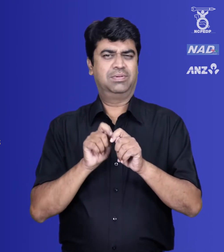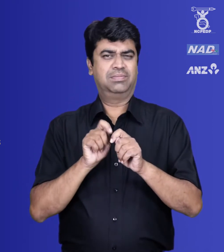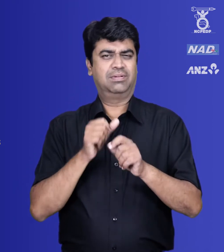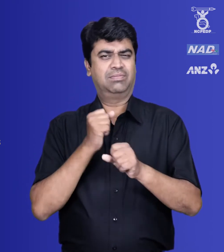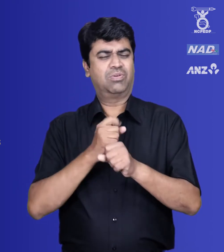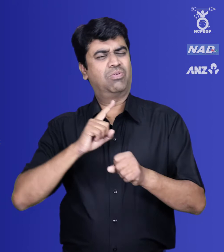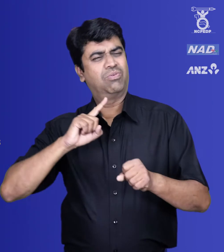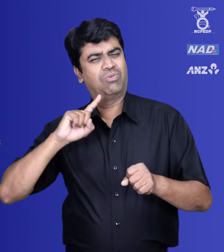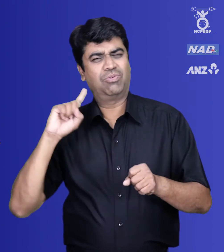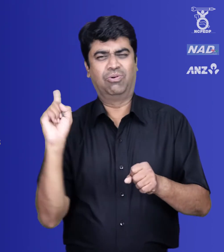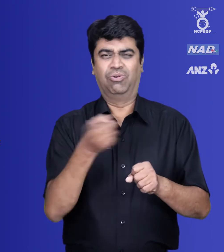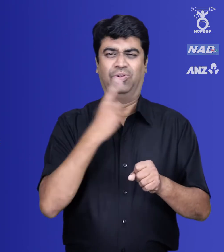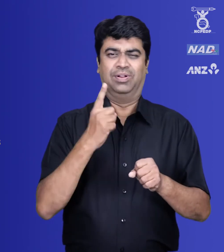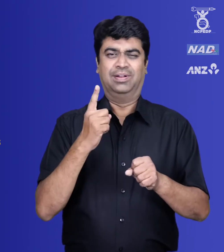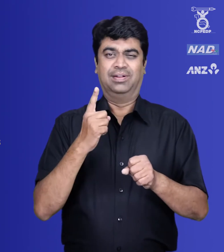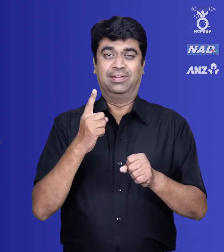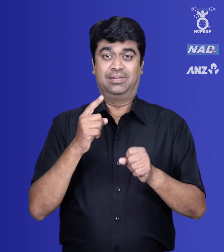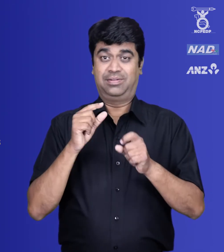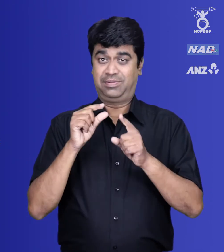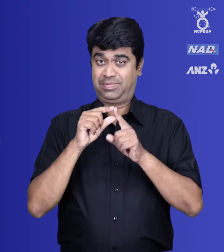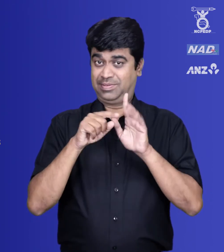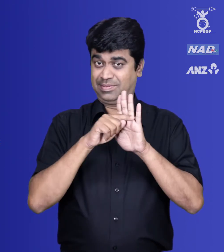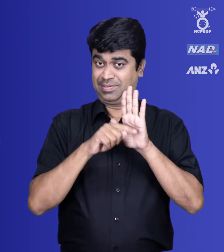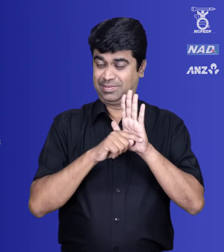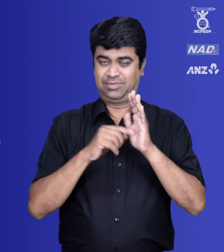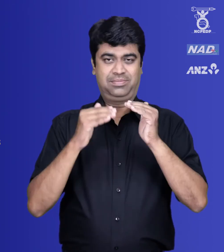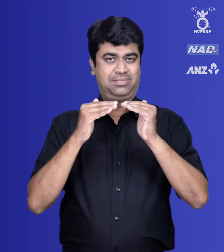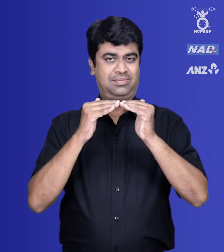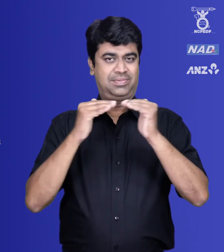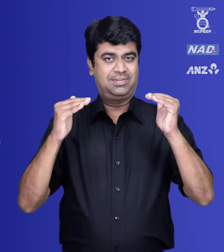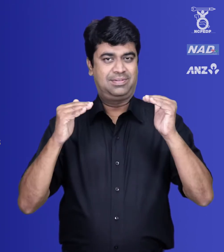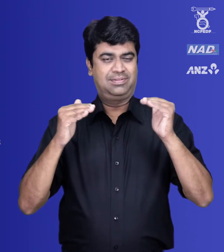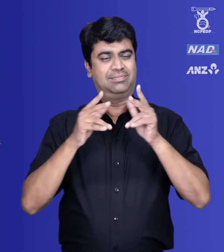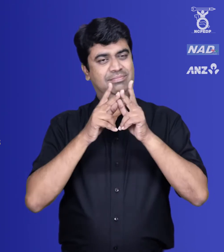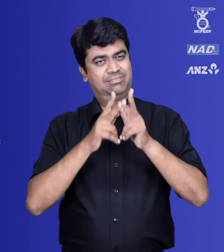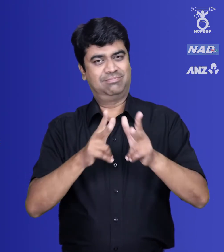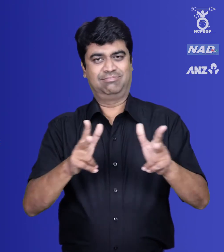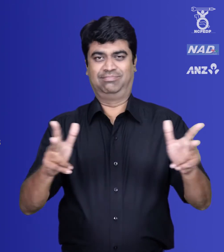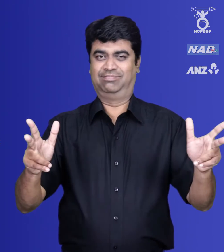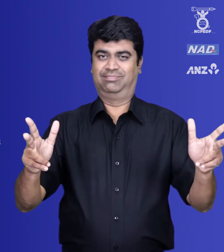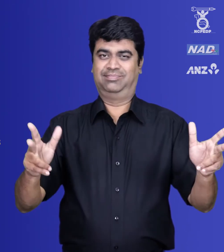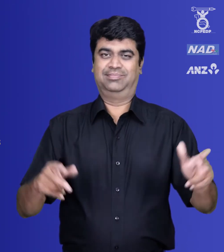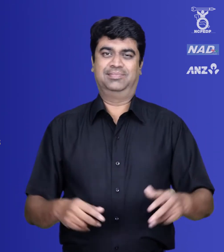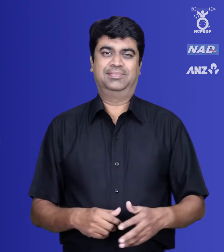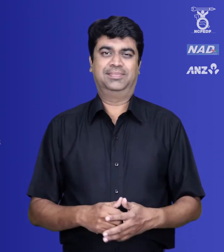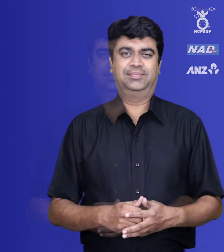pursuance or the provisions of this chapter in the manner as may be prescribed by the central government.